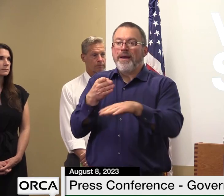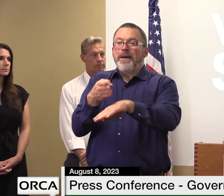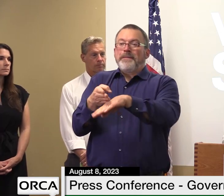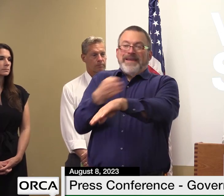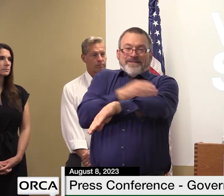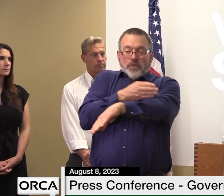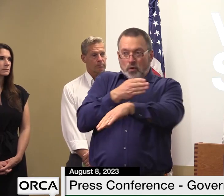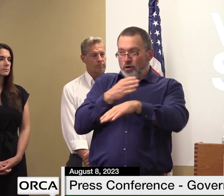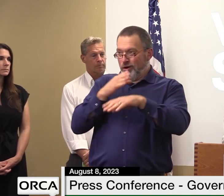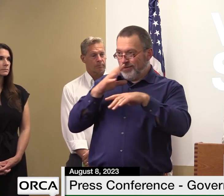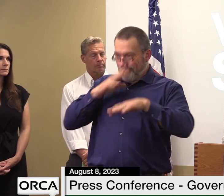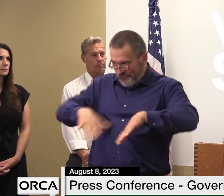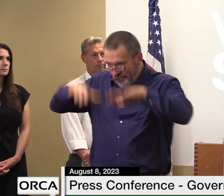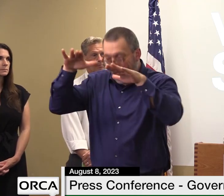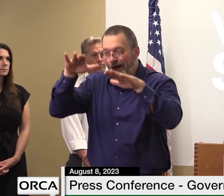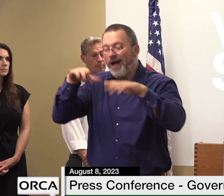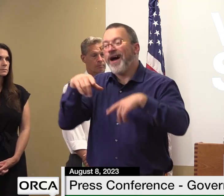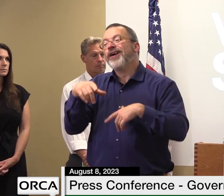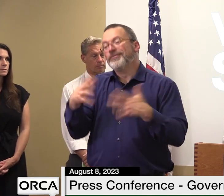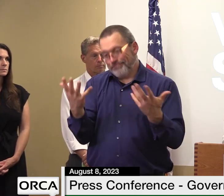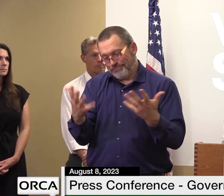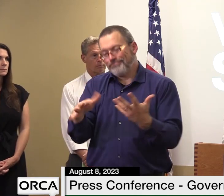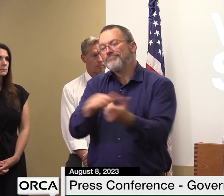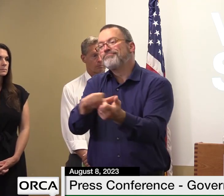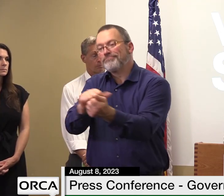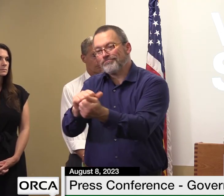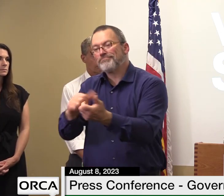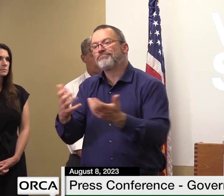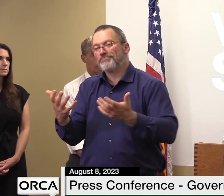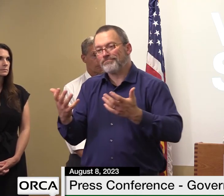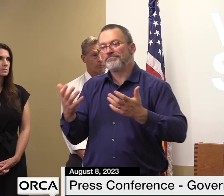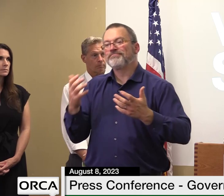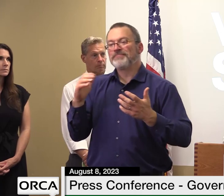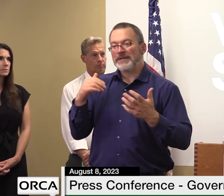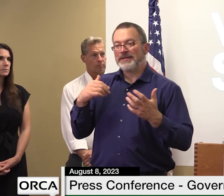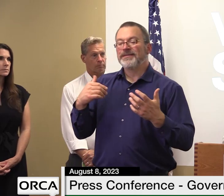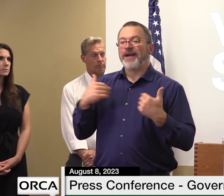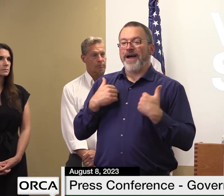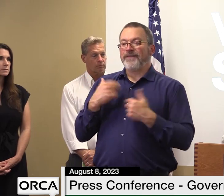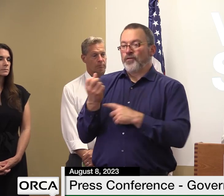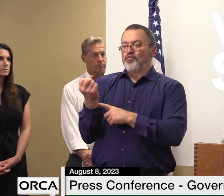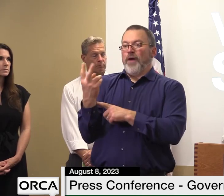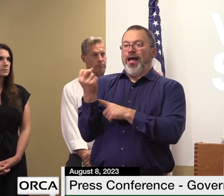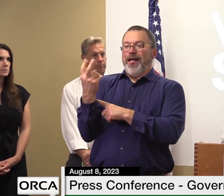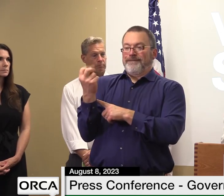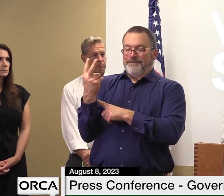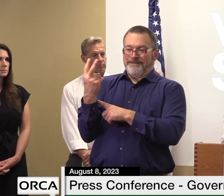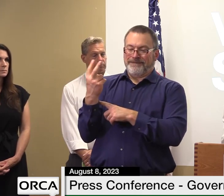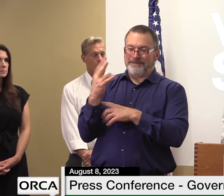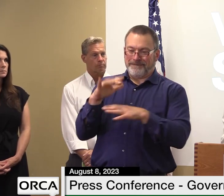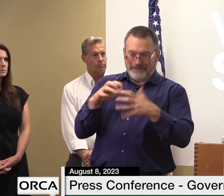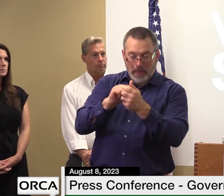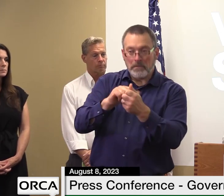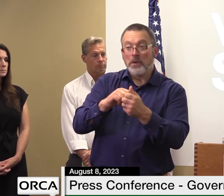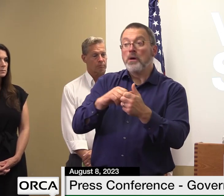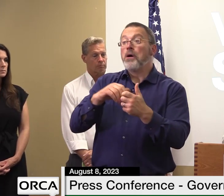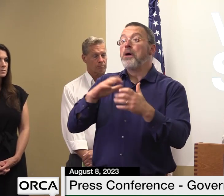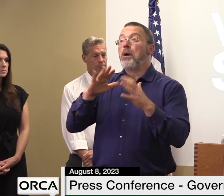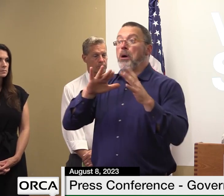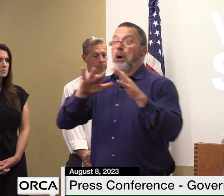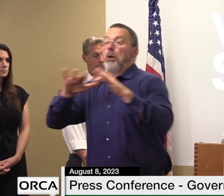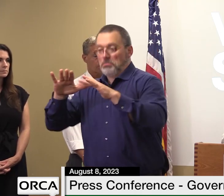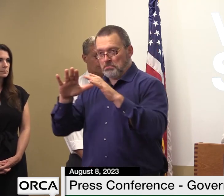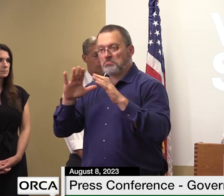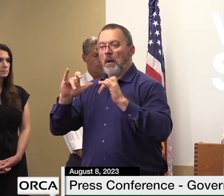initially 12 sites were damaged we have recovered 11 of those and are preparing them to resume